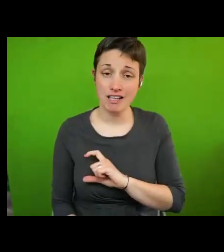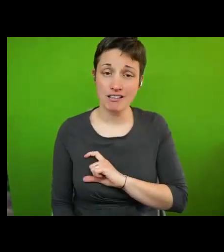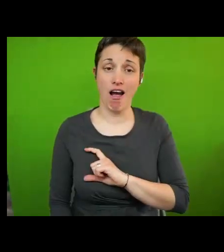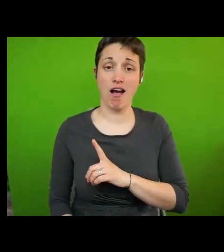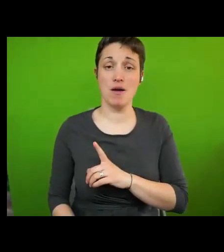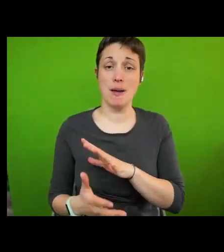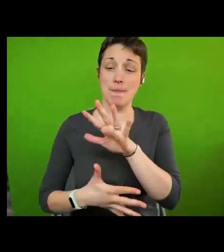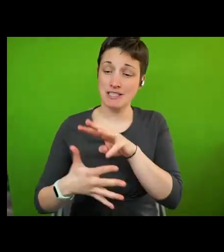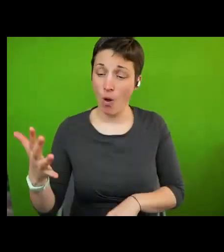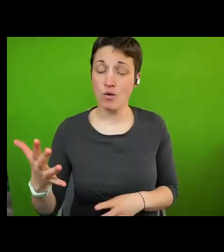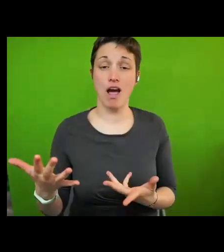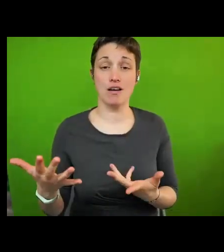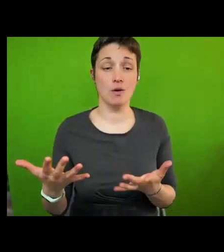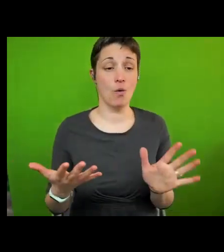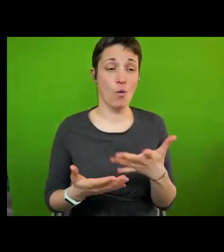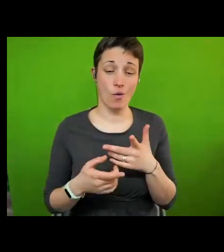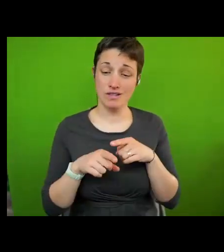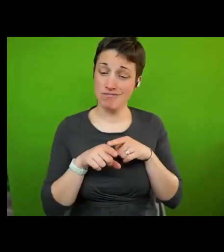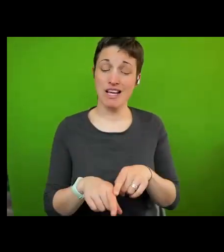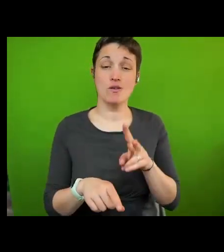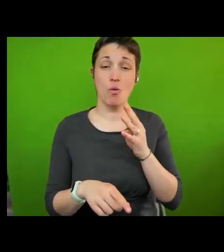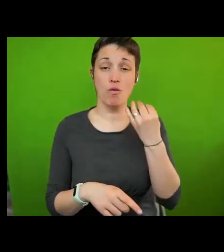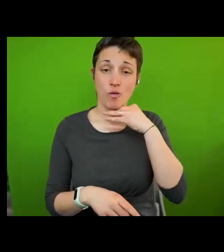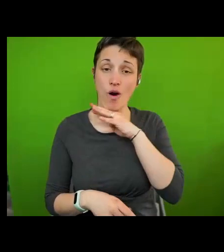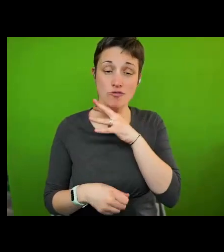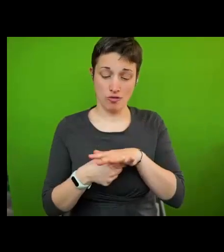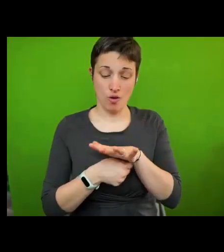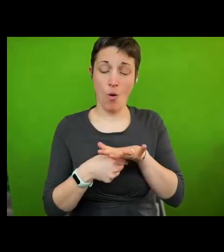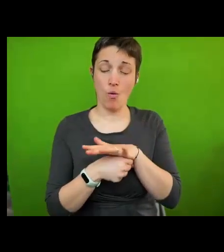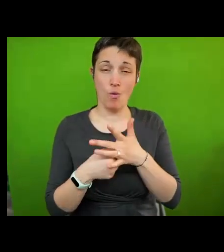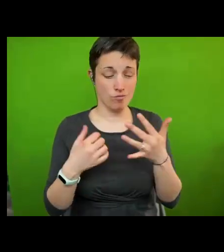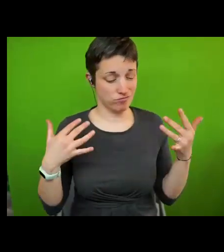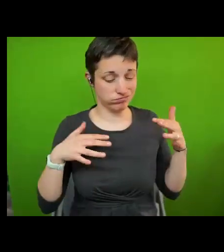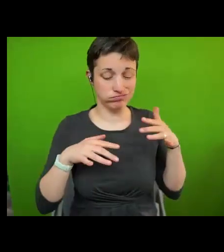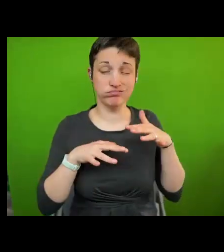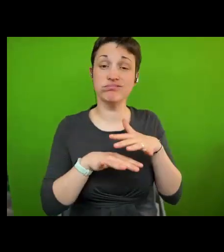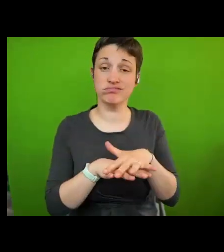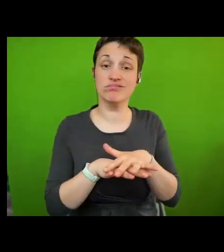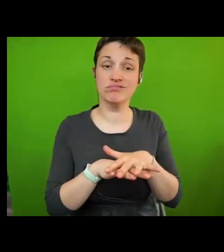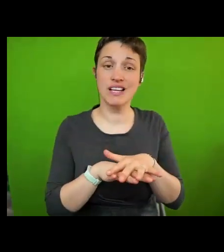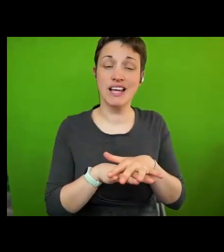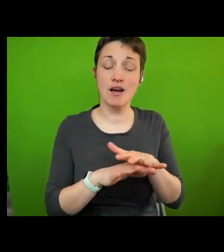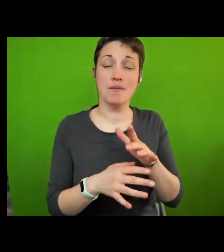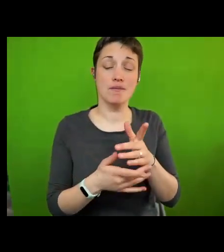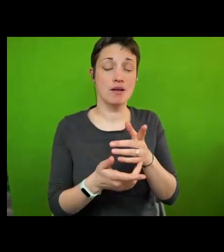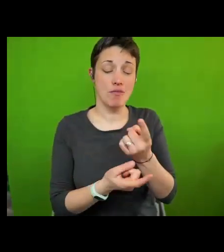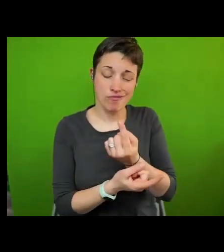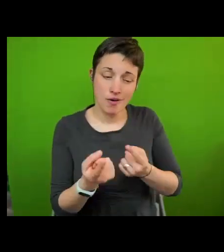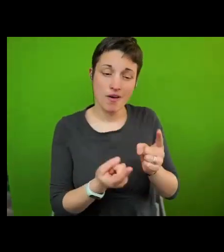which saw a gathering of 400 local authorities in 1998 in the conference cities for human rights